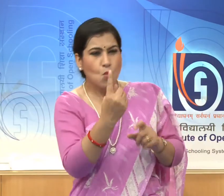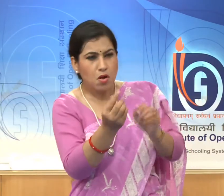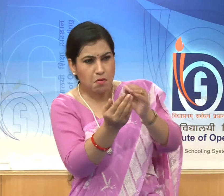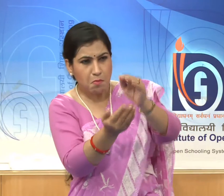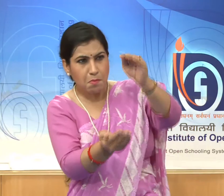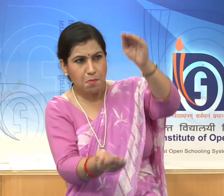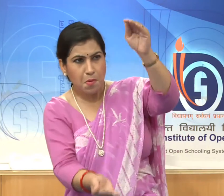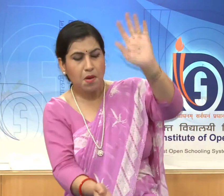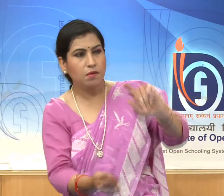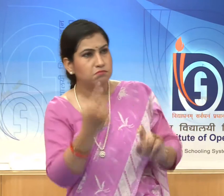identified